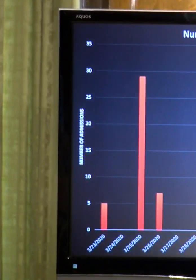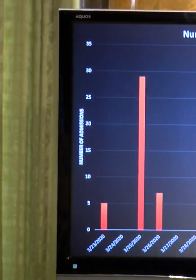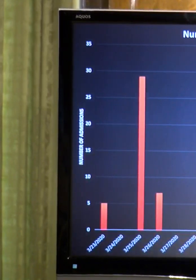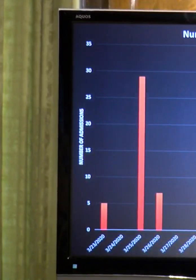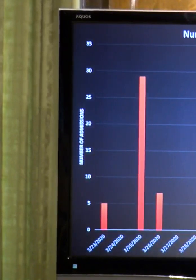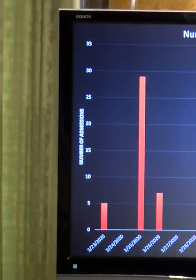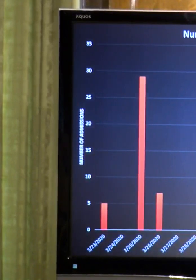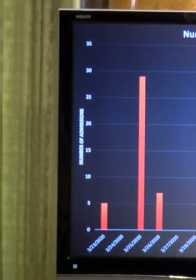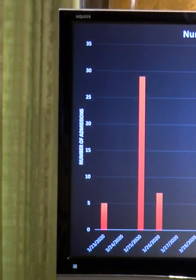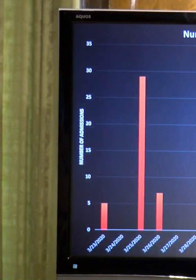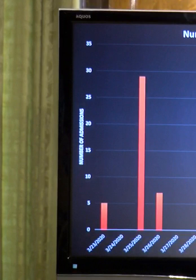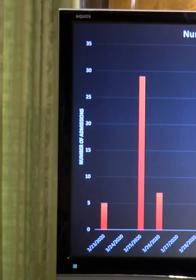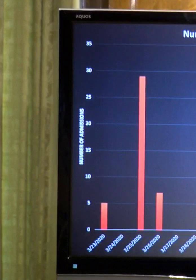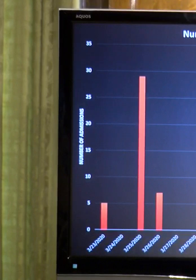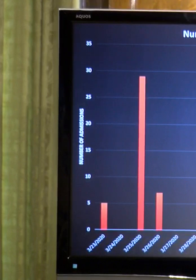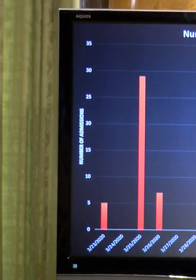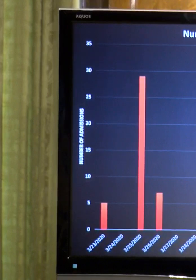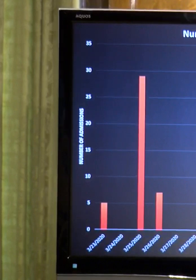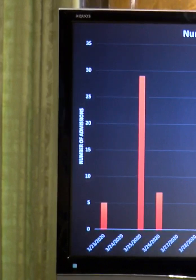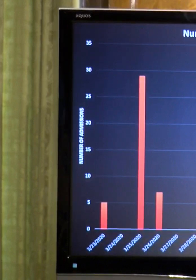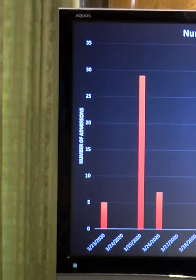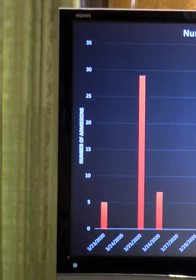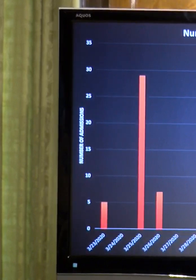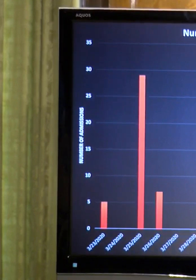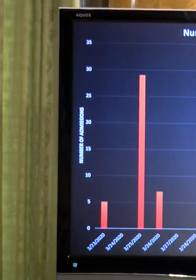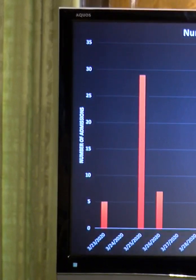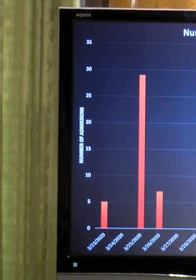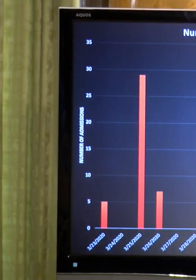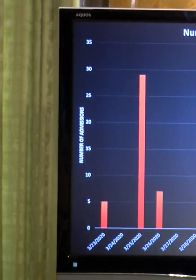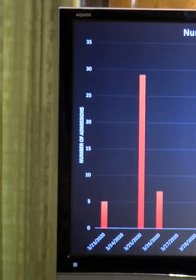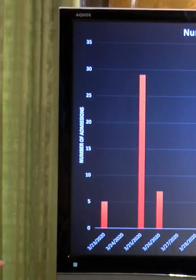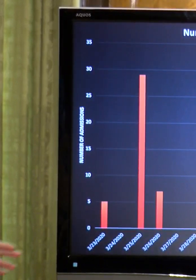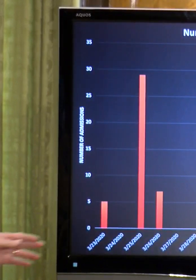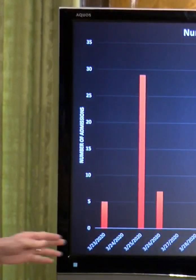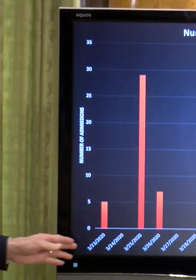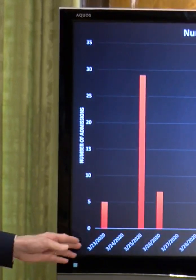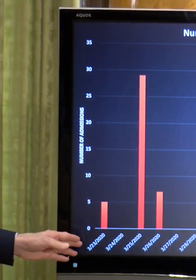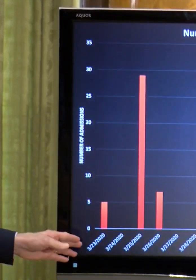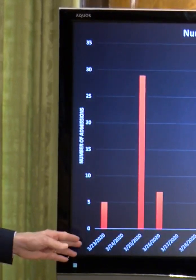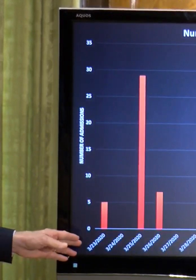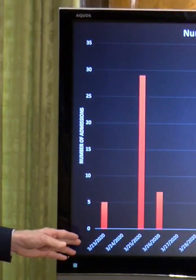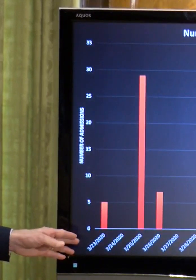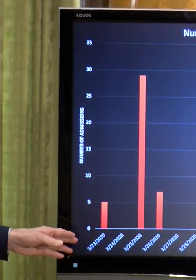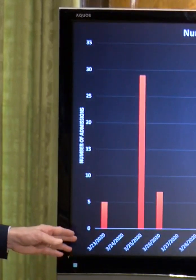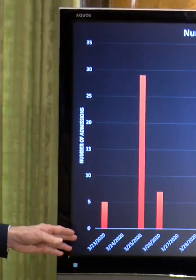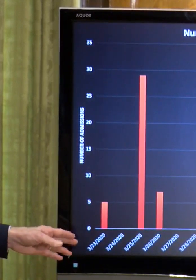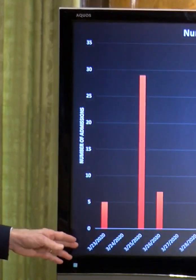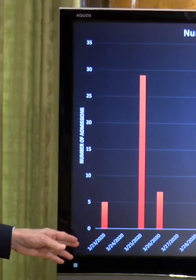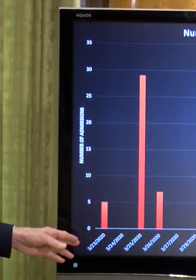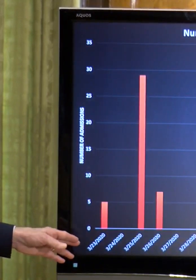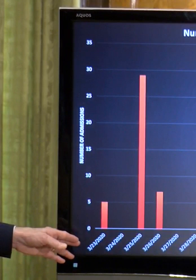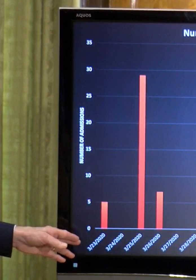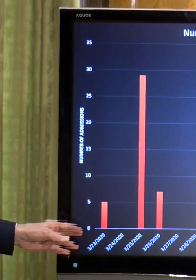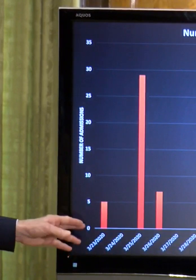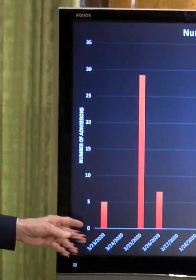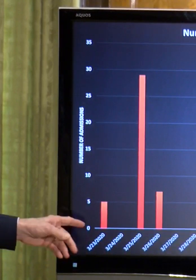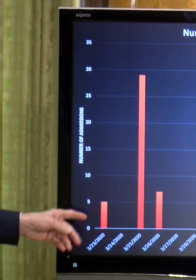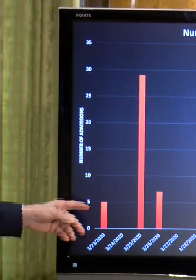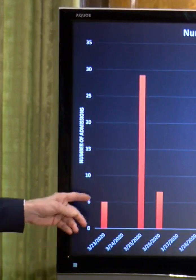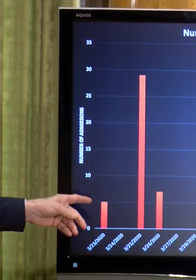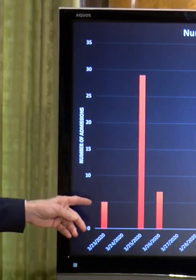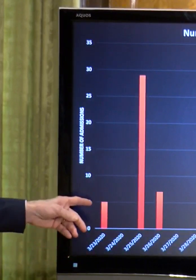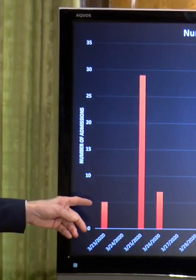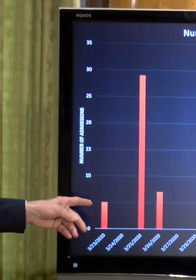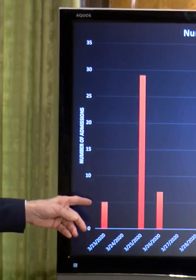Which are really the new hospitalizations each day that occur. So you can see on the first day we have March